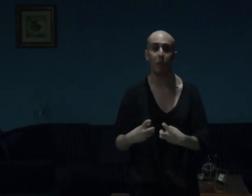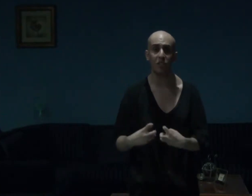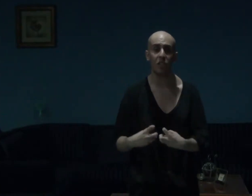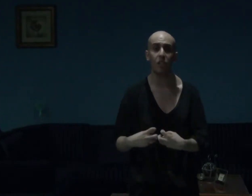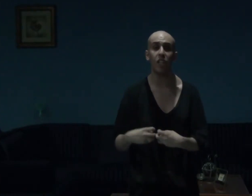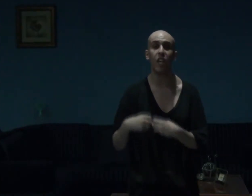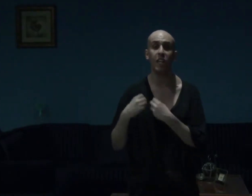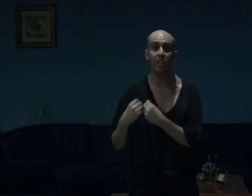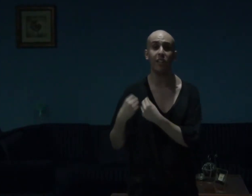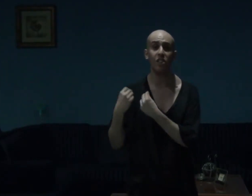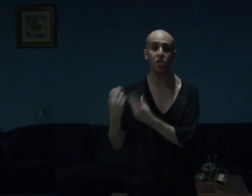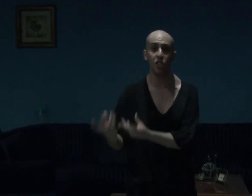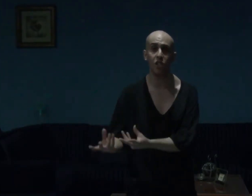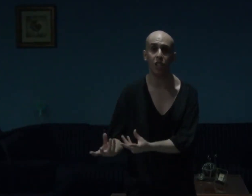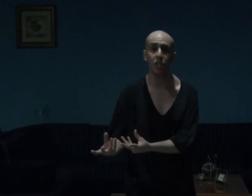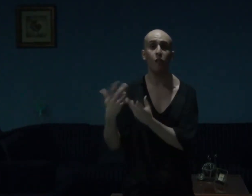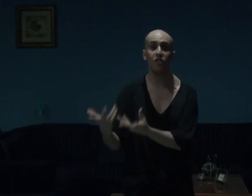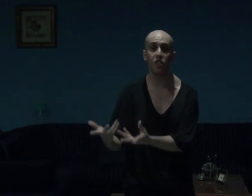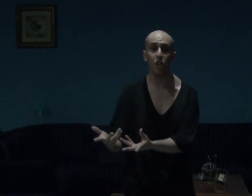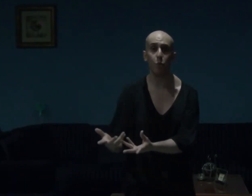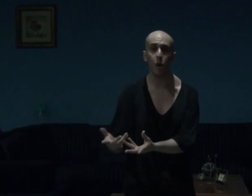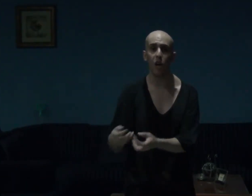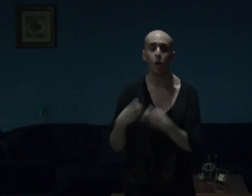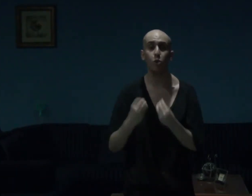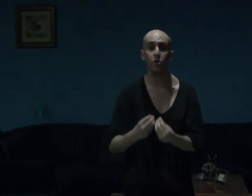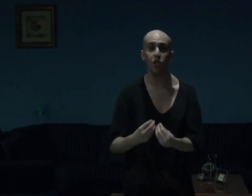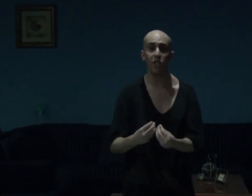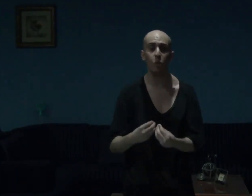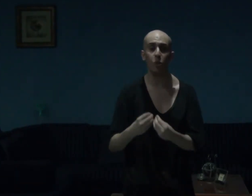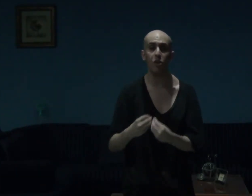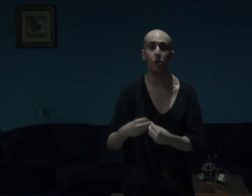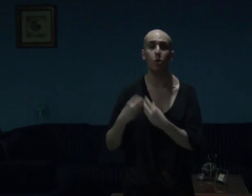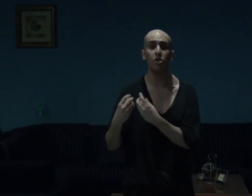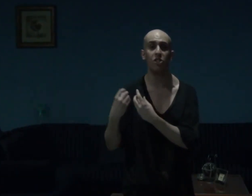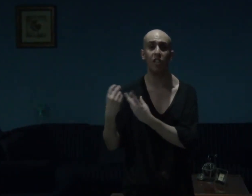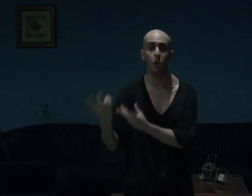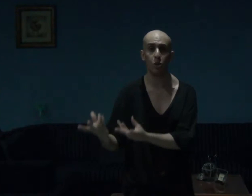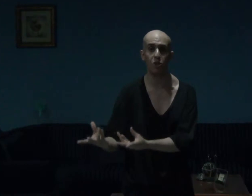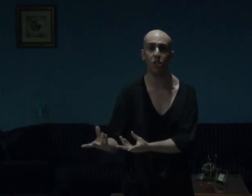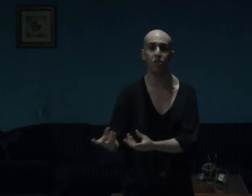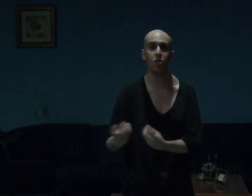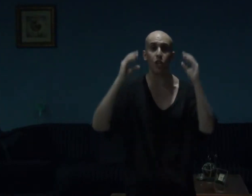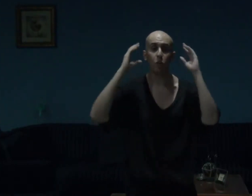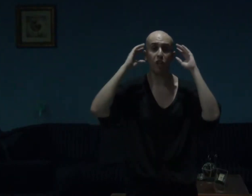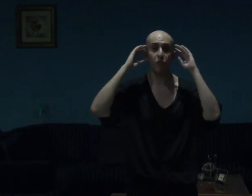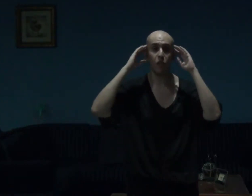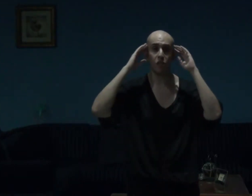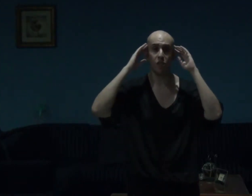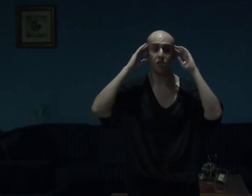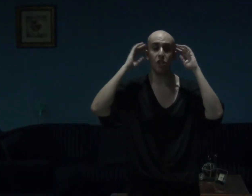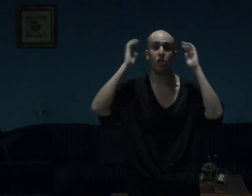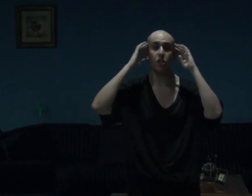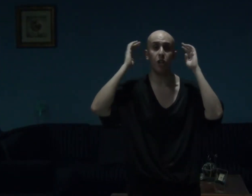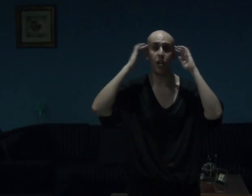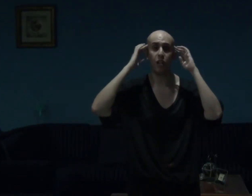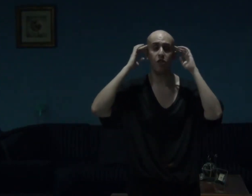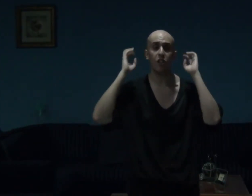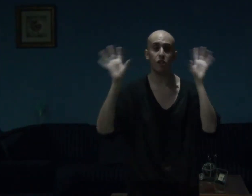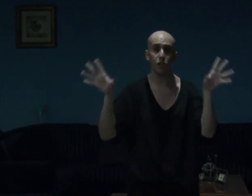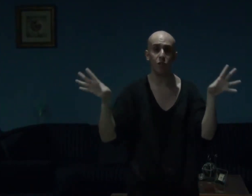basically a character study of Senwa, who's dealing with her own psychosis, hearing voices in her head, and these